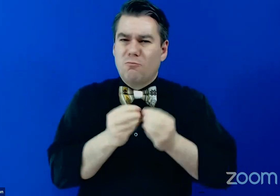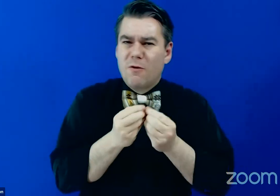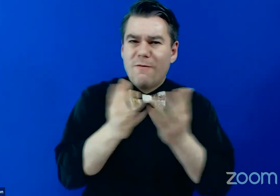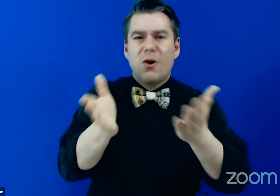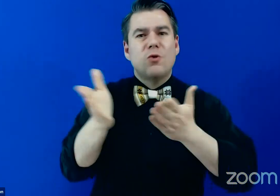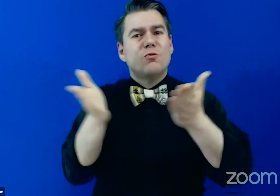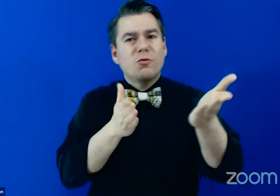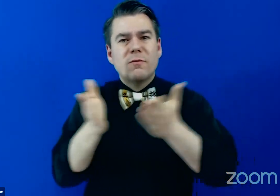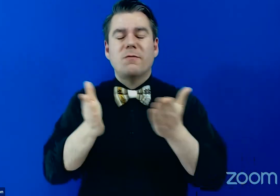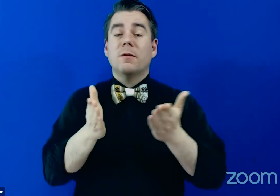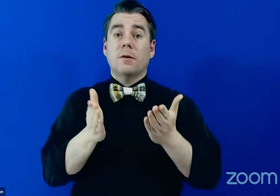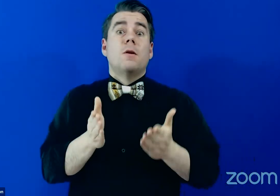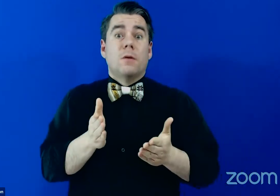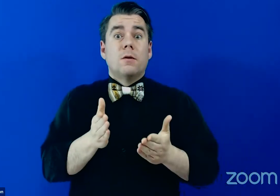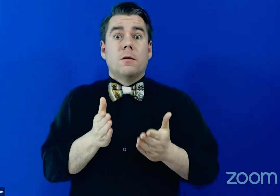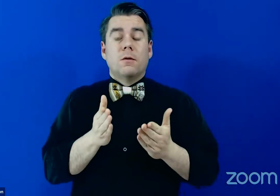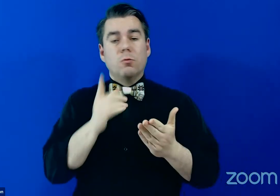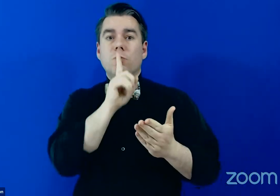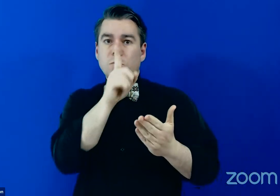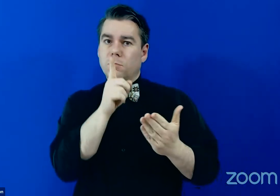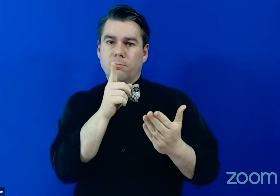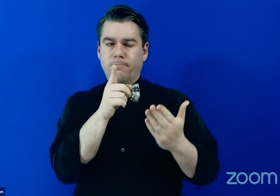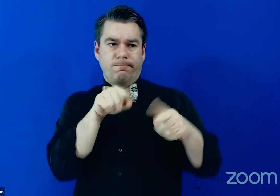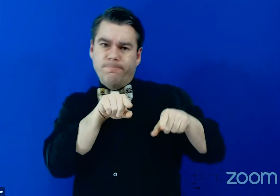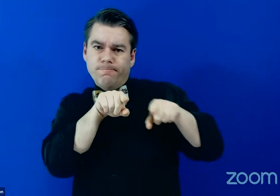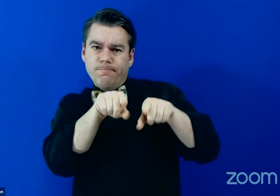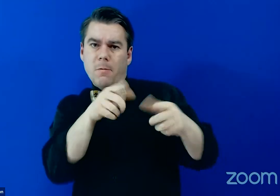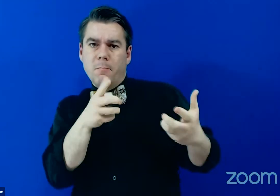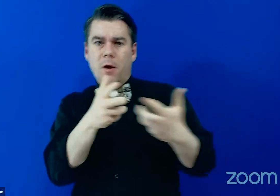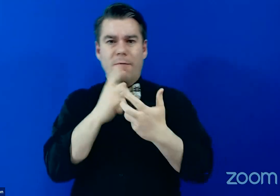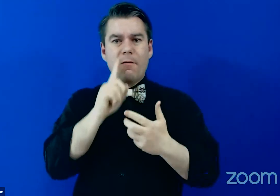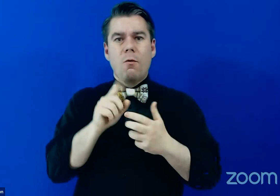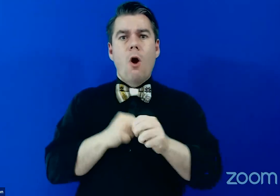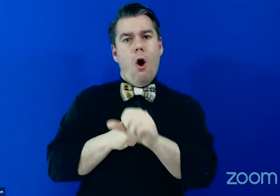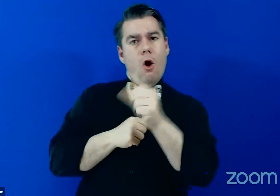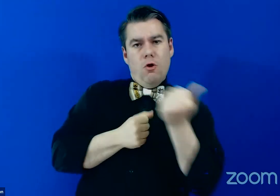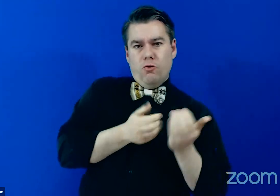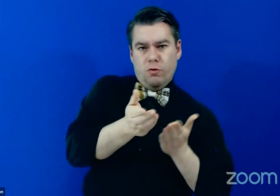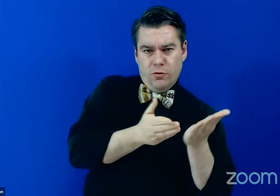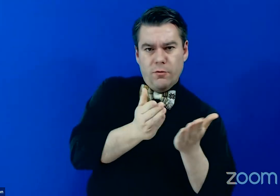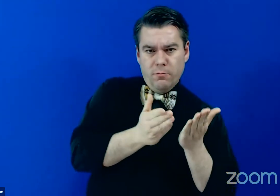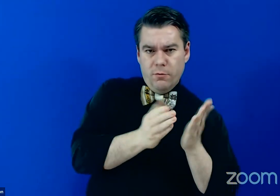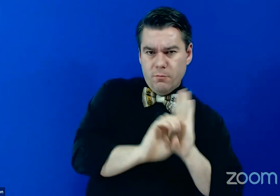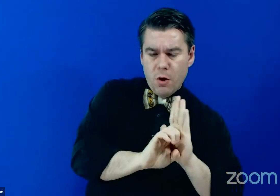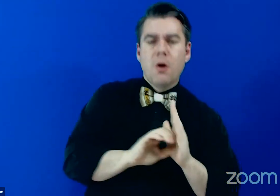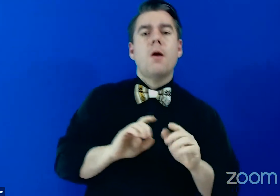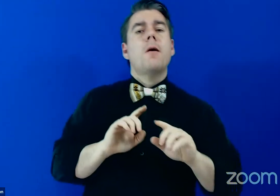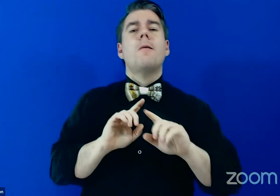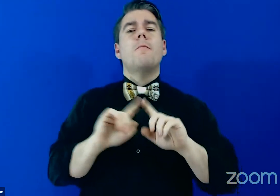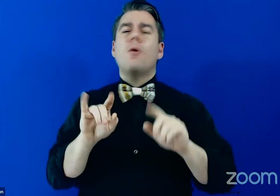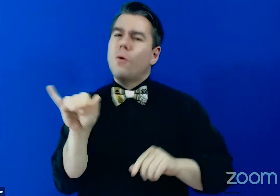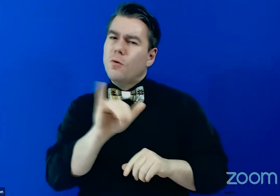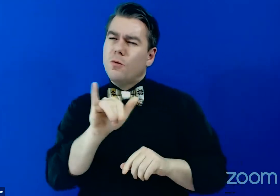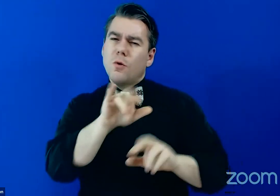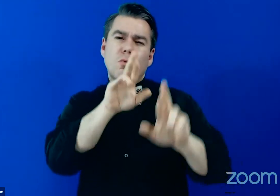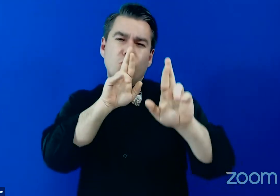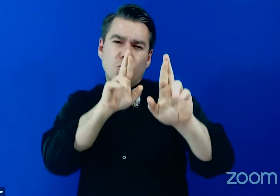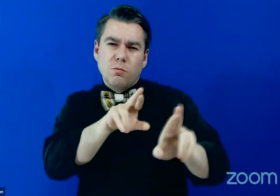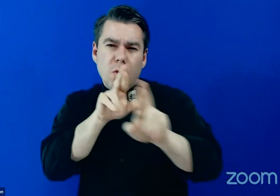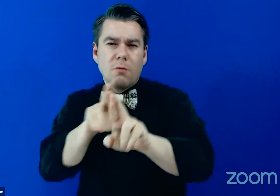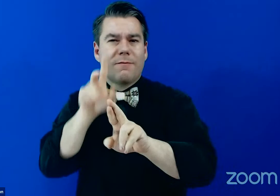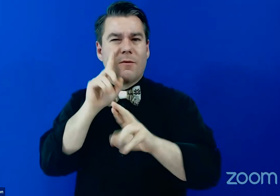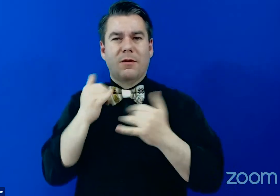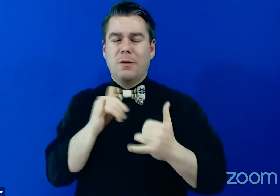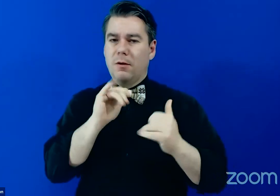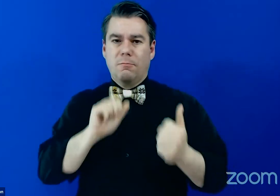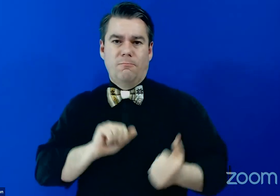certainly aligned with the alternative service model. But also just in response of the challenging times